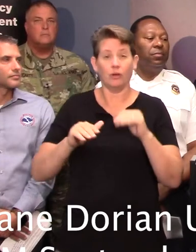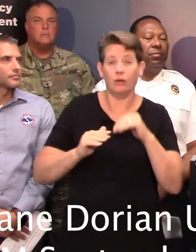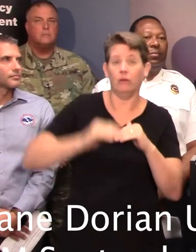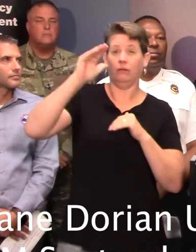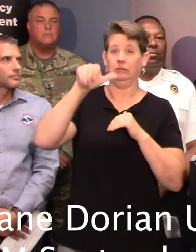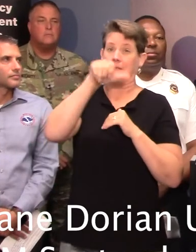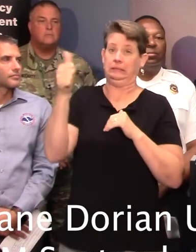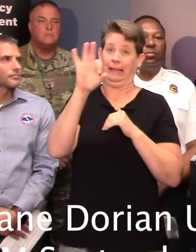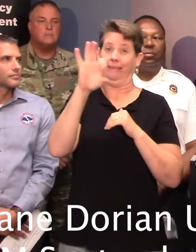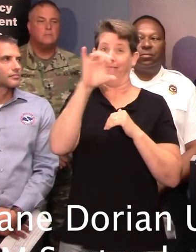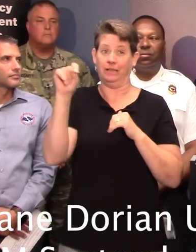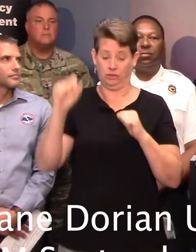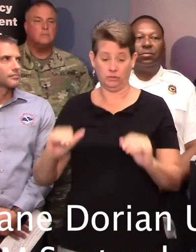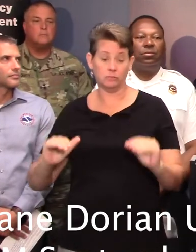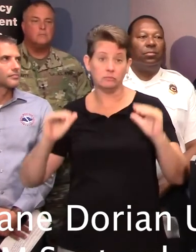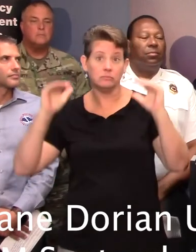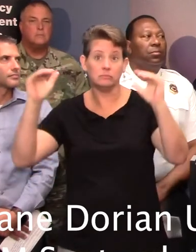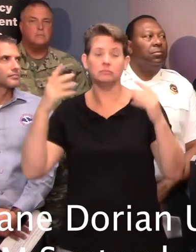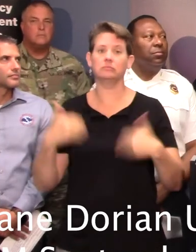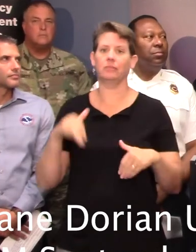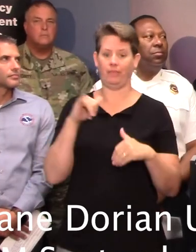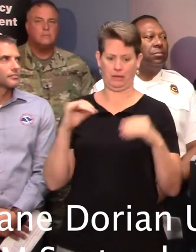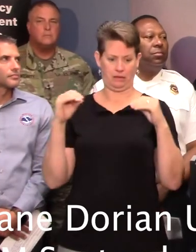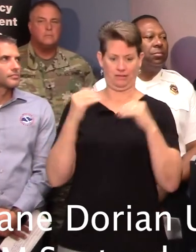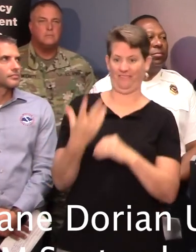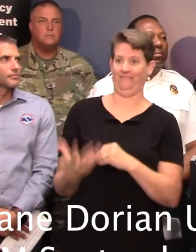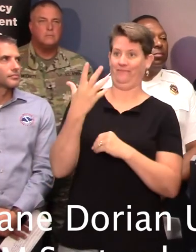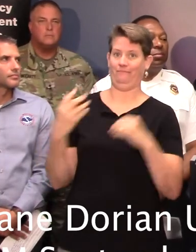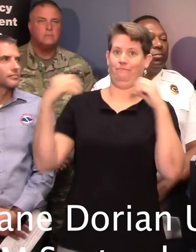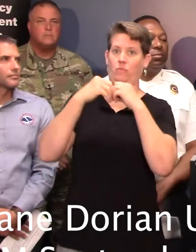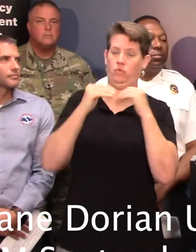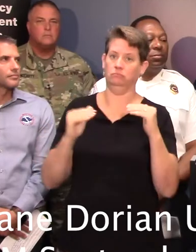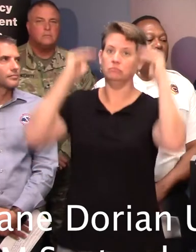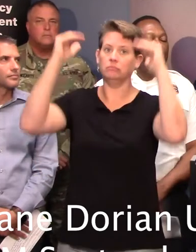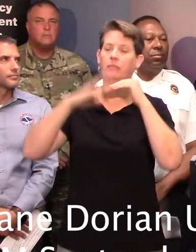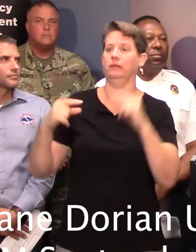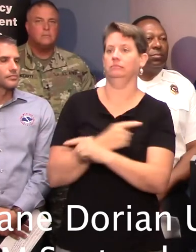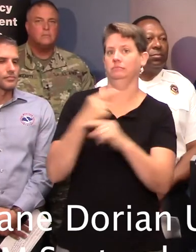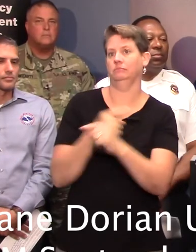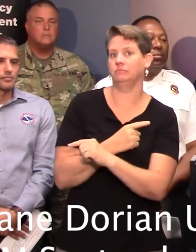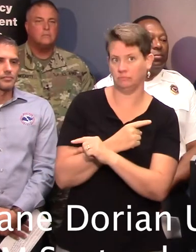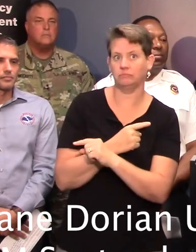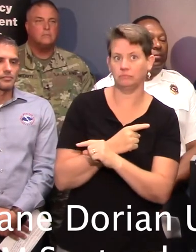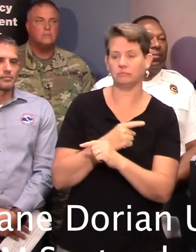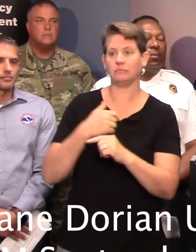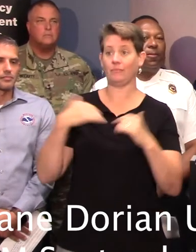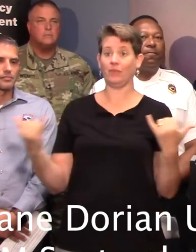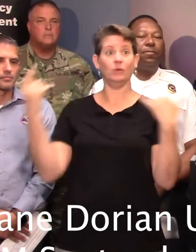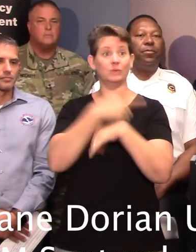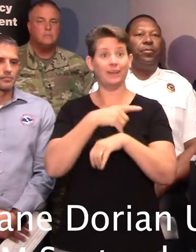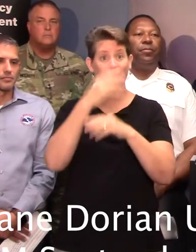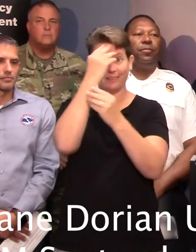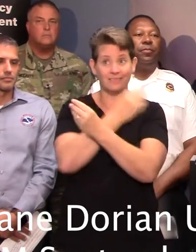.3 feet, it's estimated, which is about 5 feet higher than usual at regular high tide. So our message for today